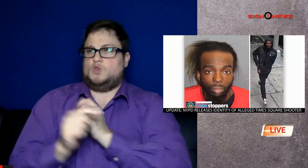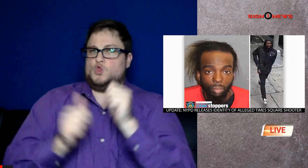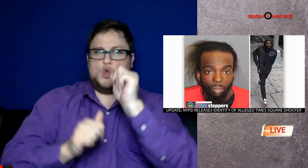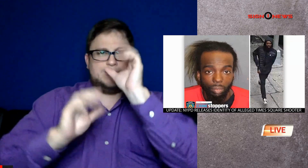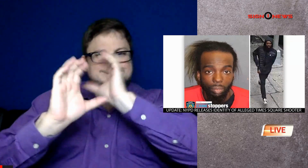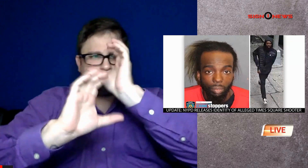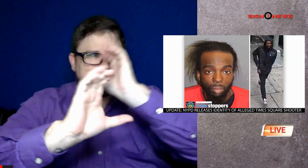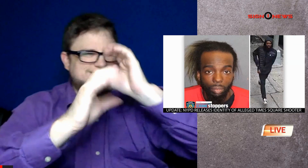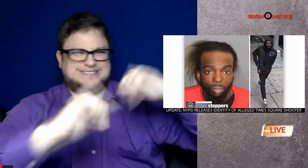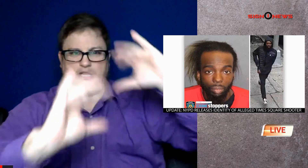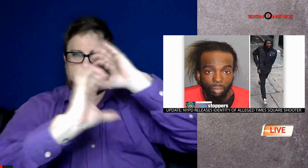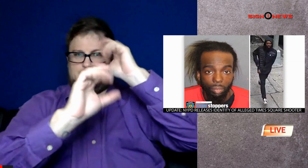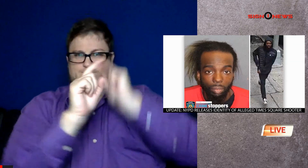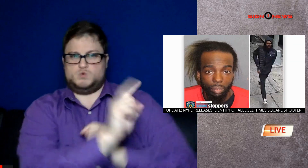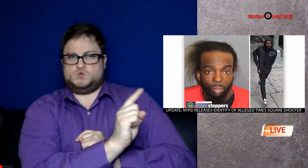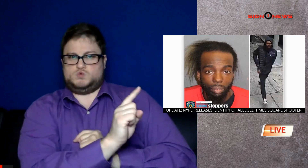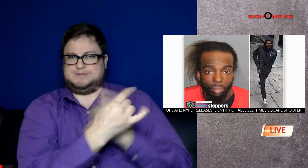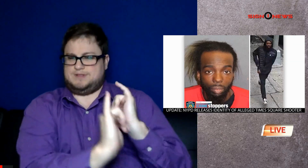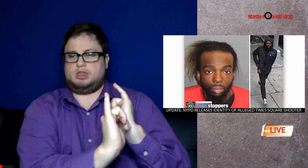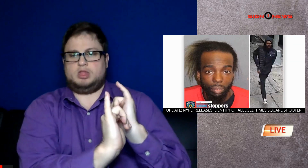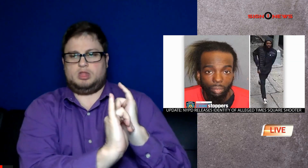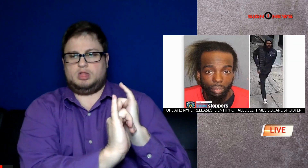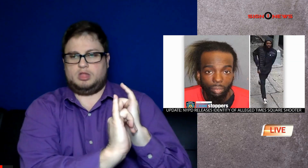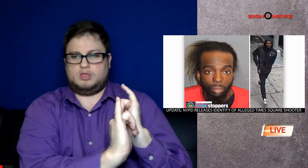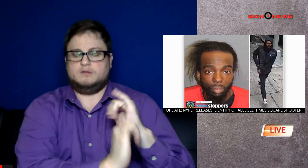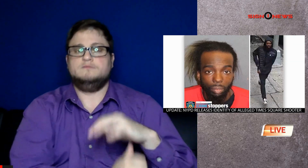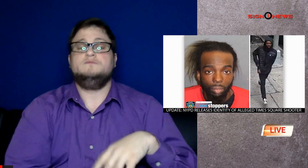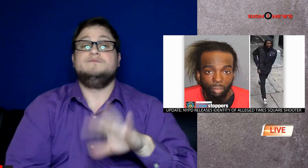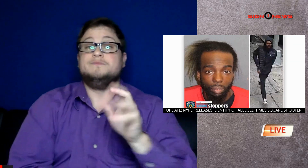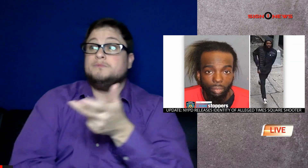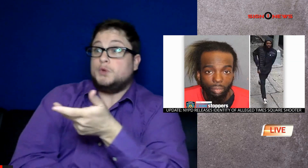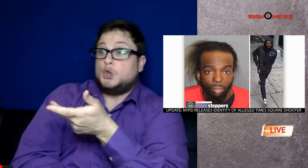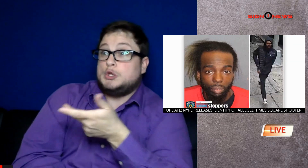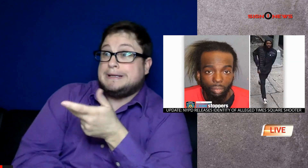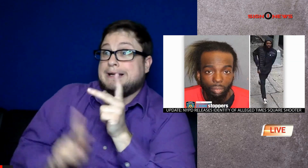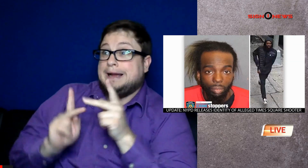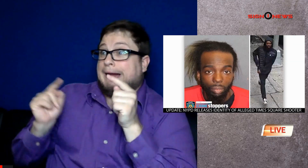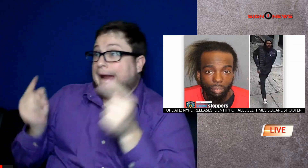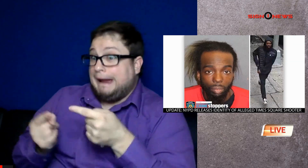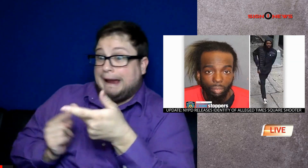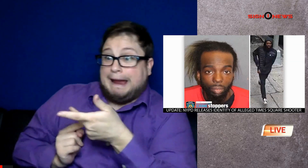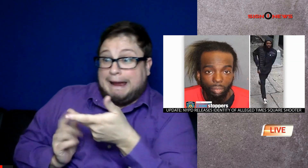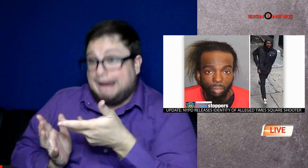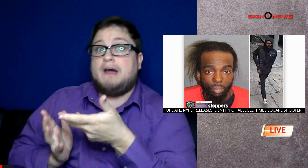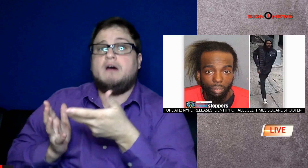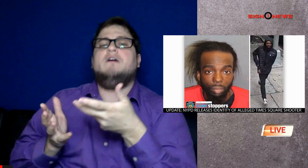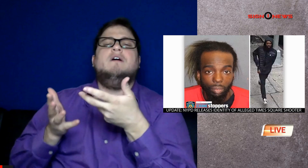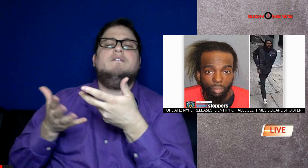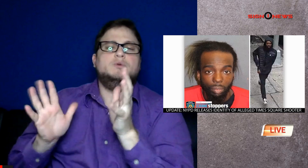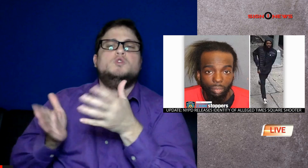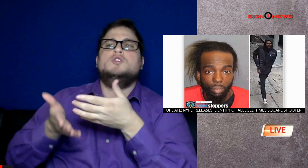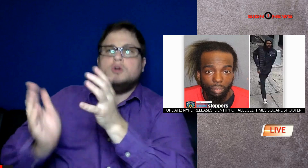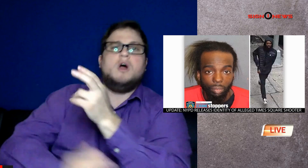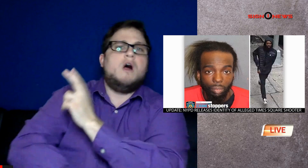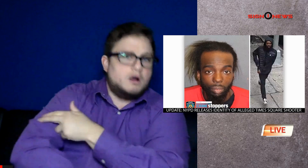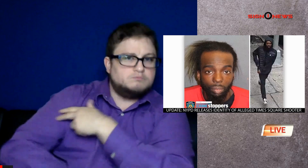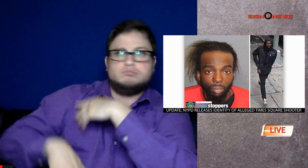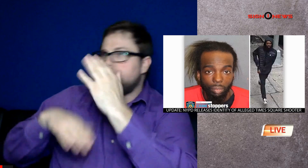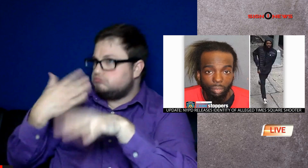according to an NYPD spokesperson authorities are still looking for Muhammad and all three victims have